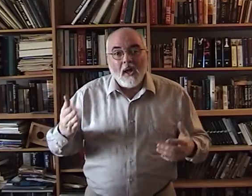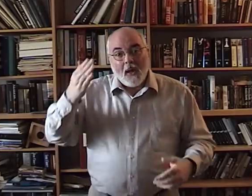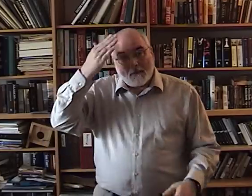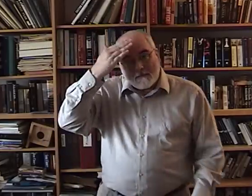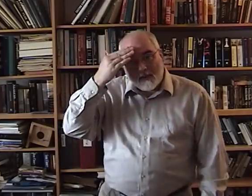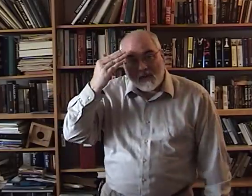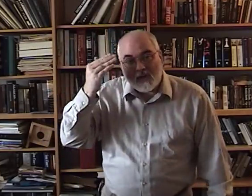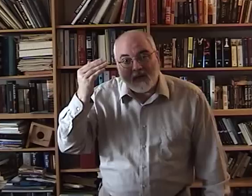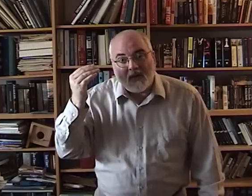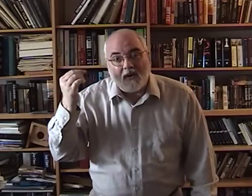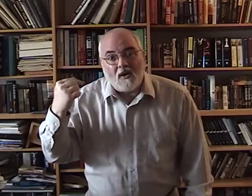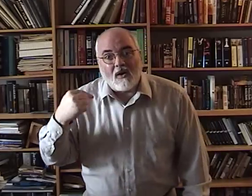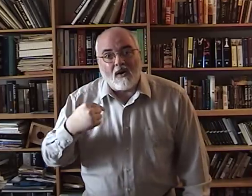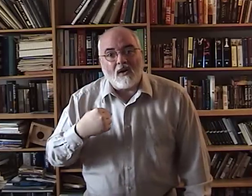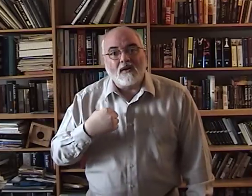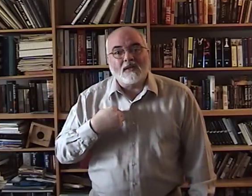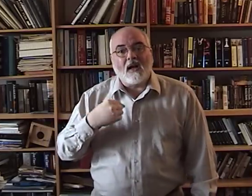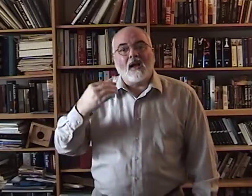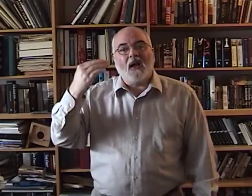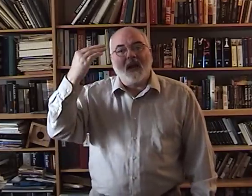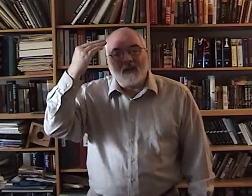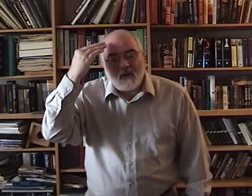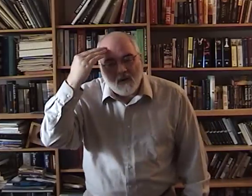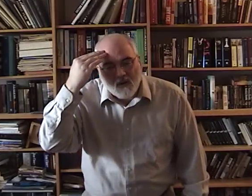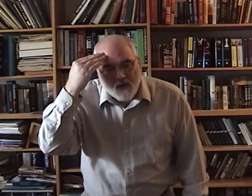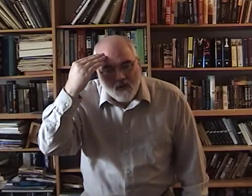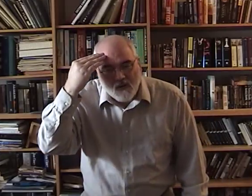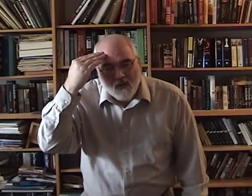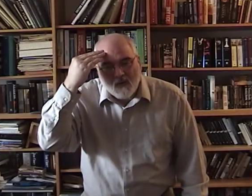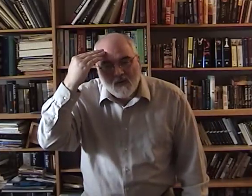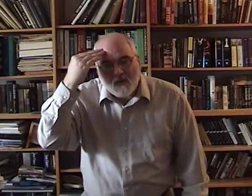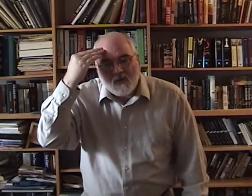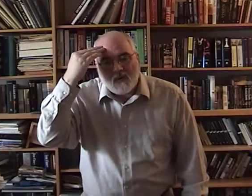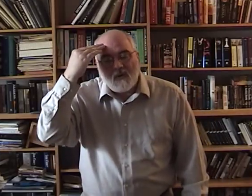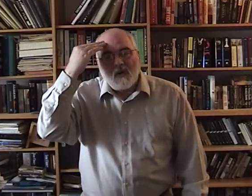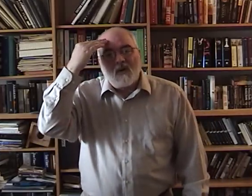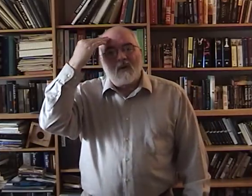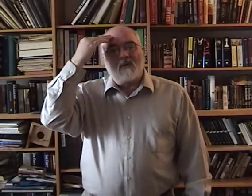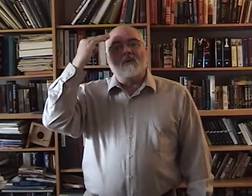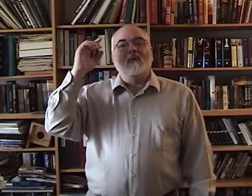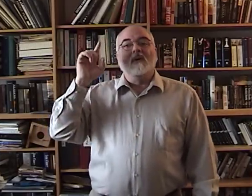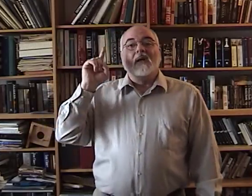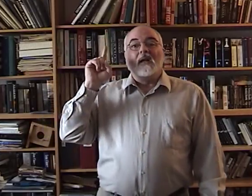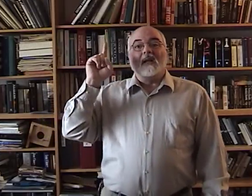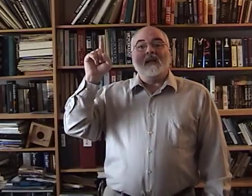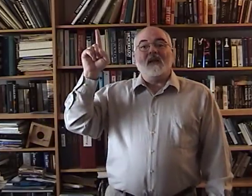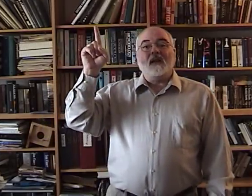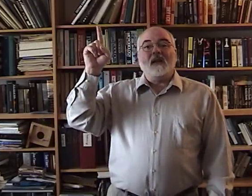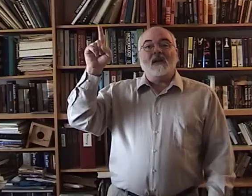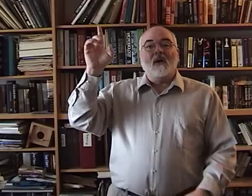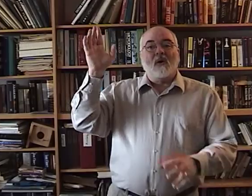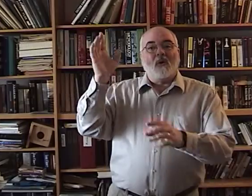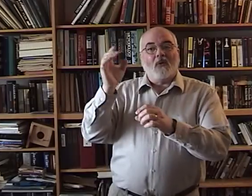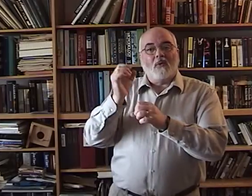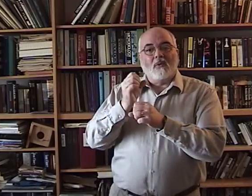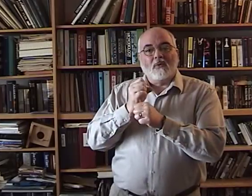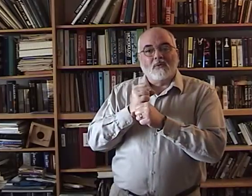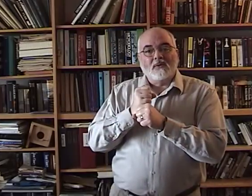because i know he holds